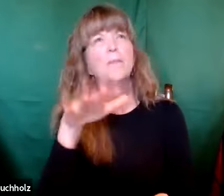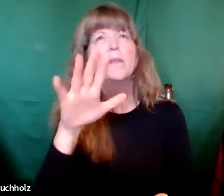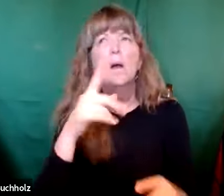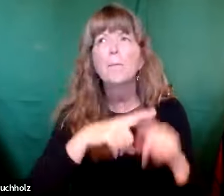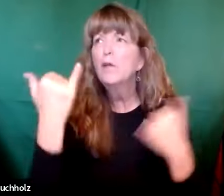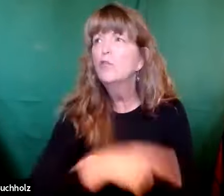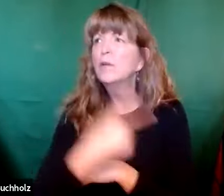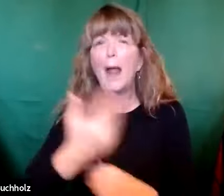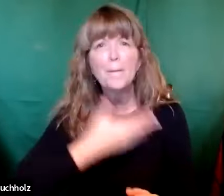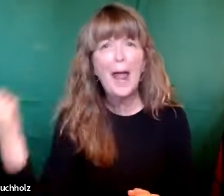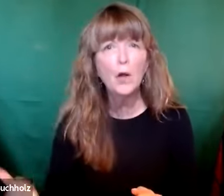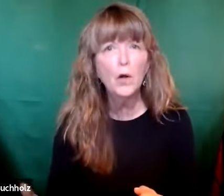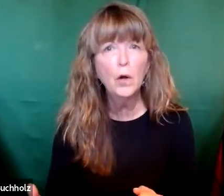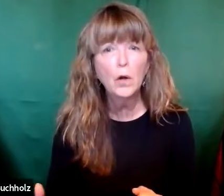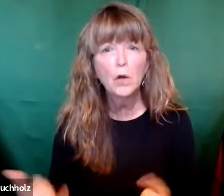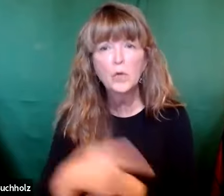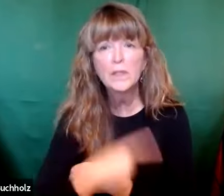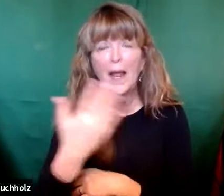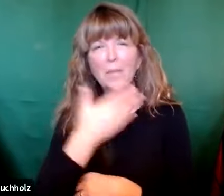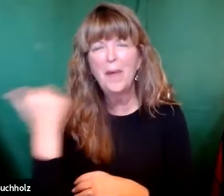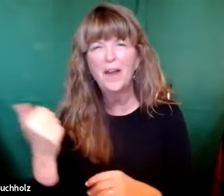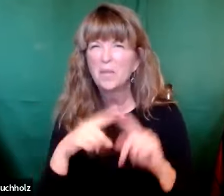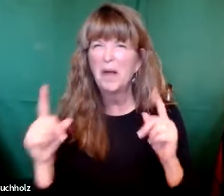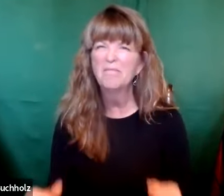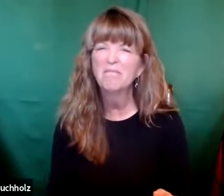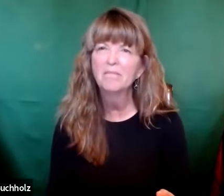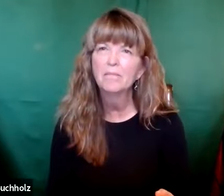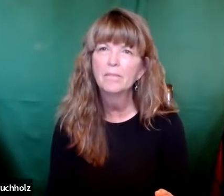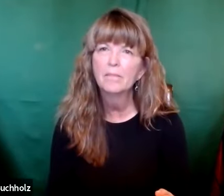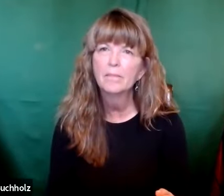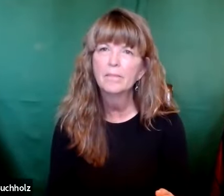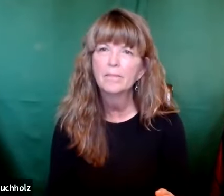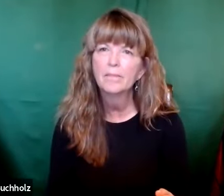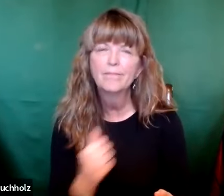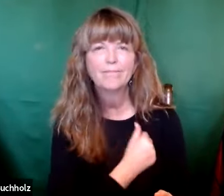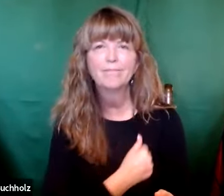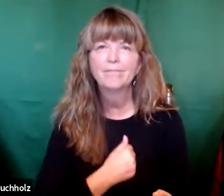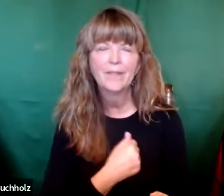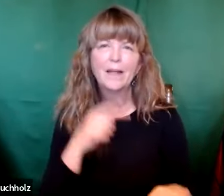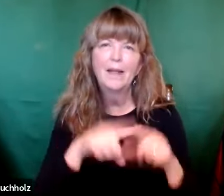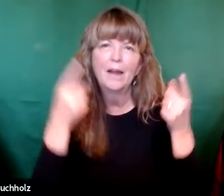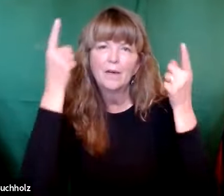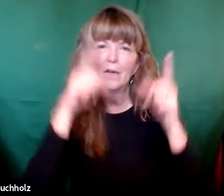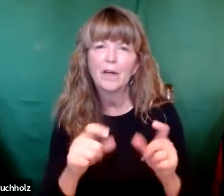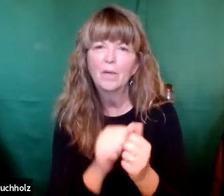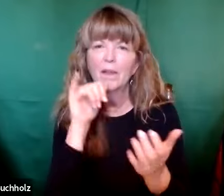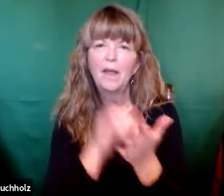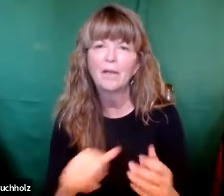nervous. And sometimes people will say, well, today everything's better. But you know what? I'm sorry to say I